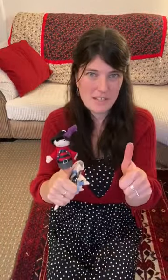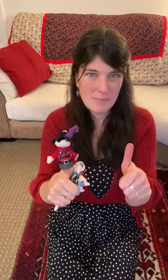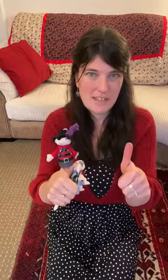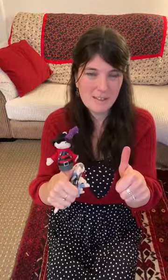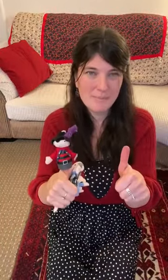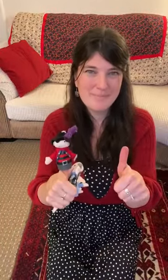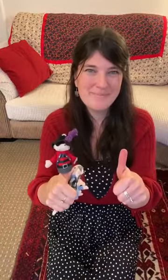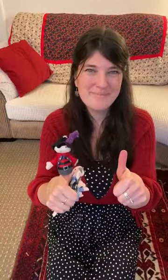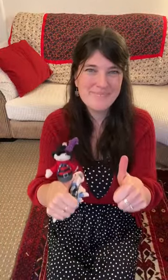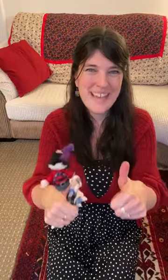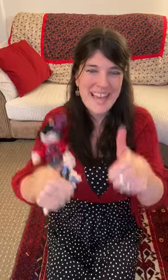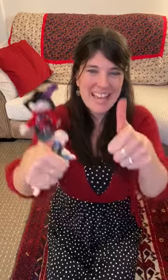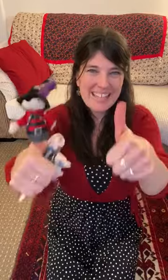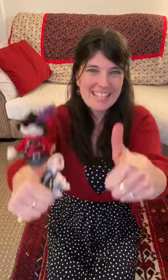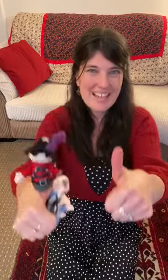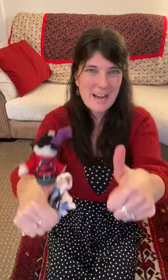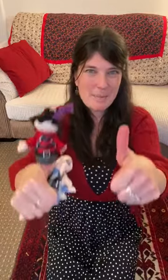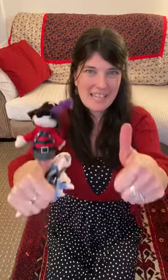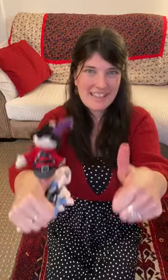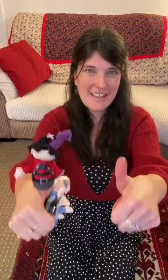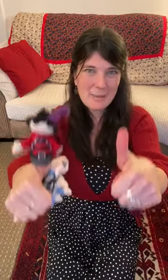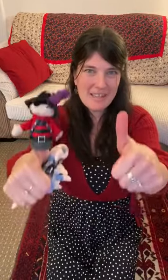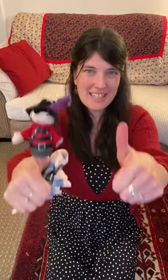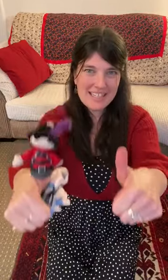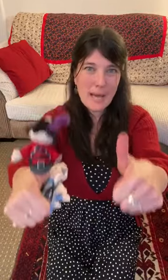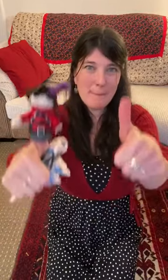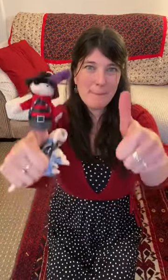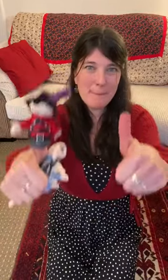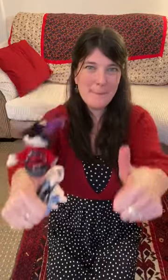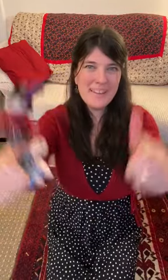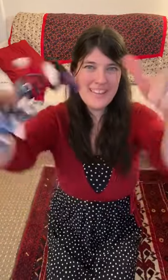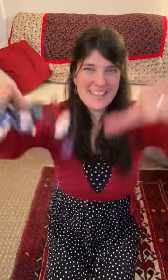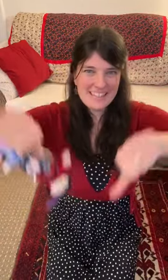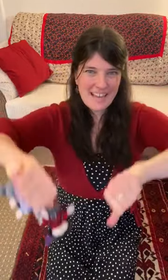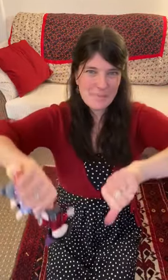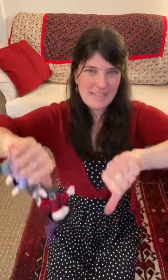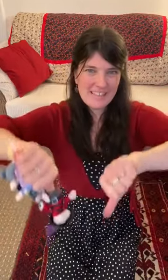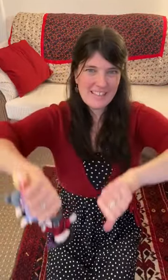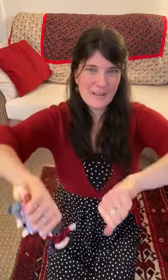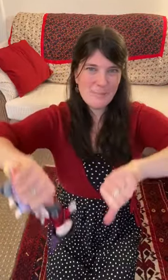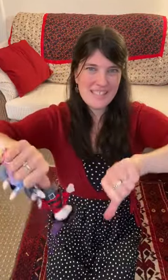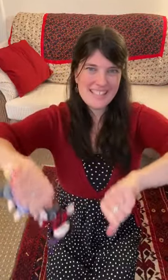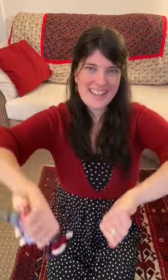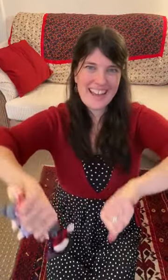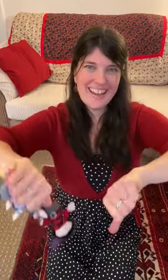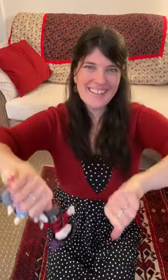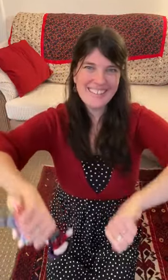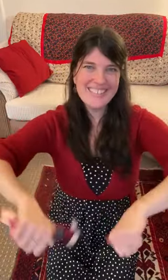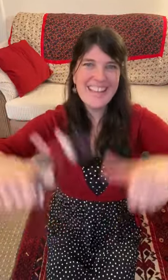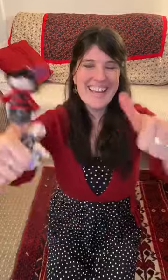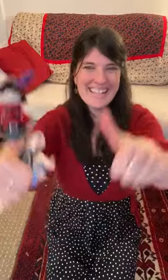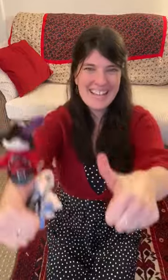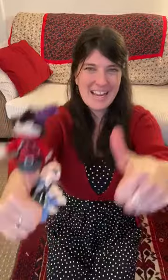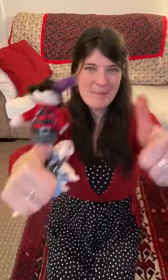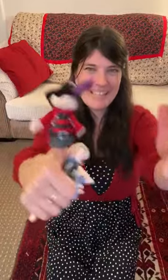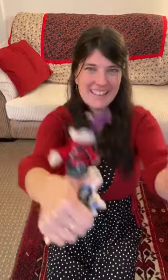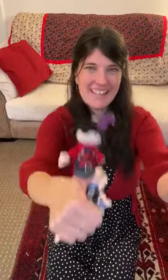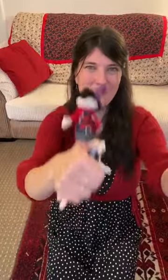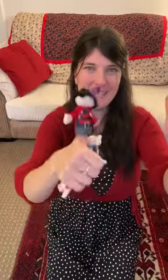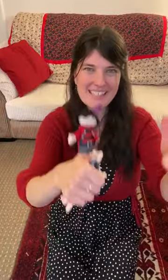Tommy Thumb. Tommy Thumb is up. Tommy Thumb is down. Tommy Thumb is